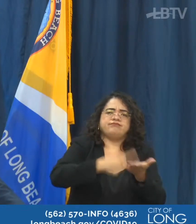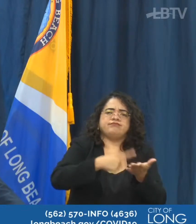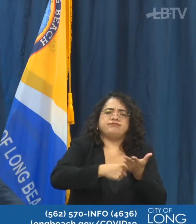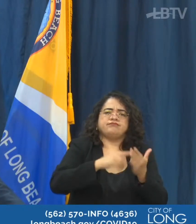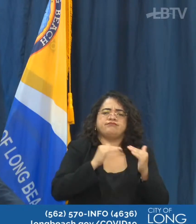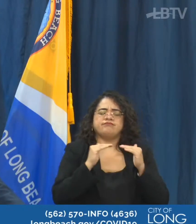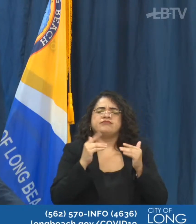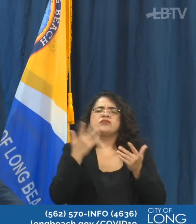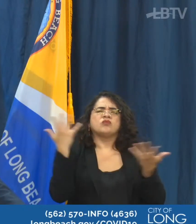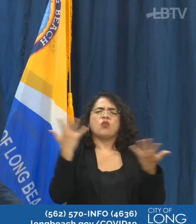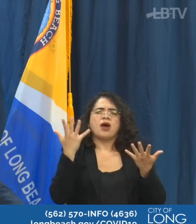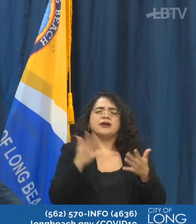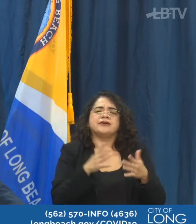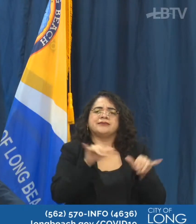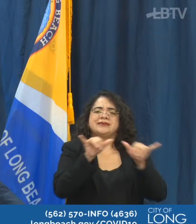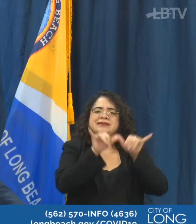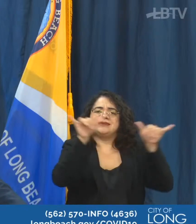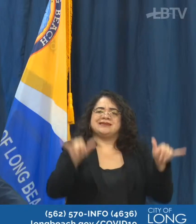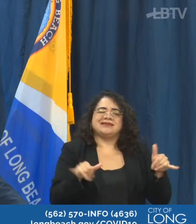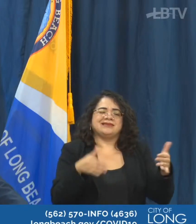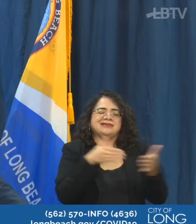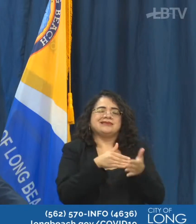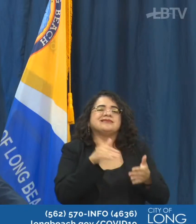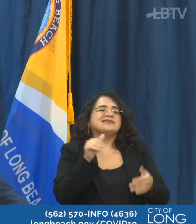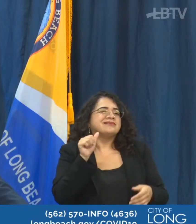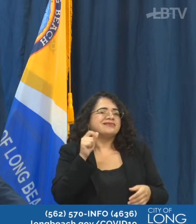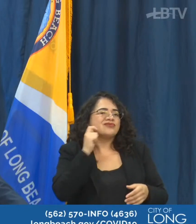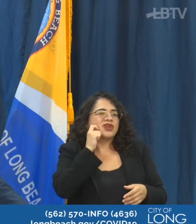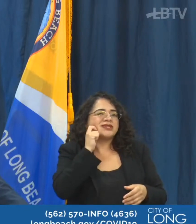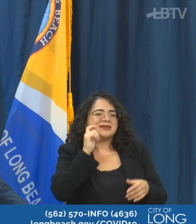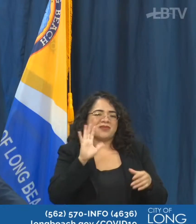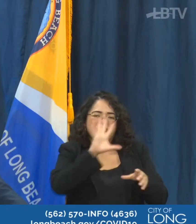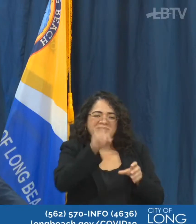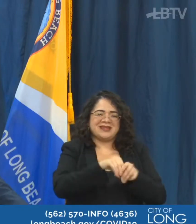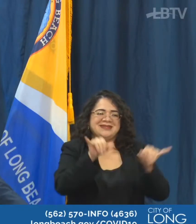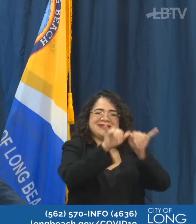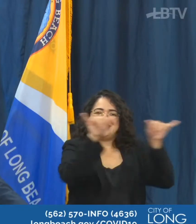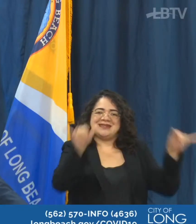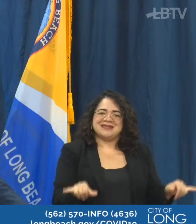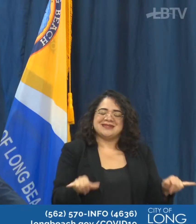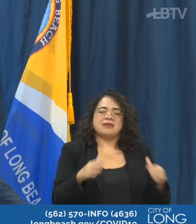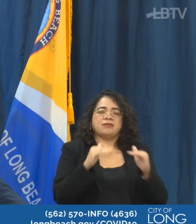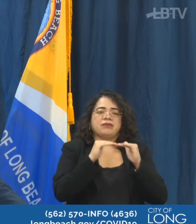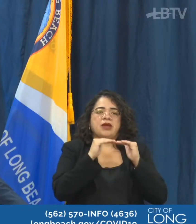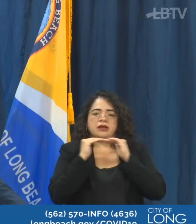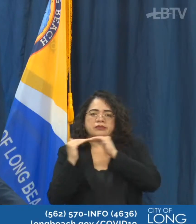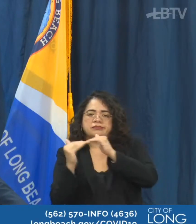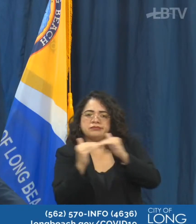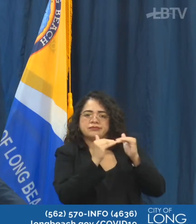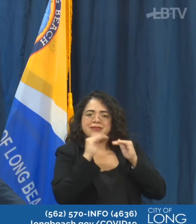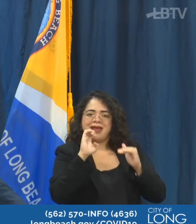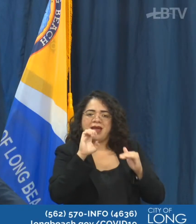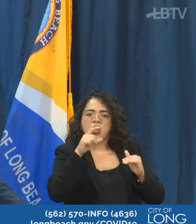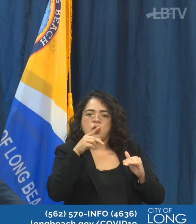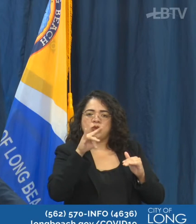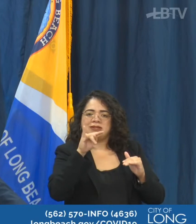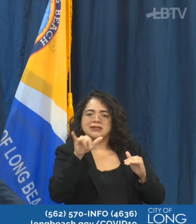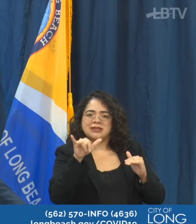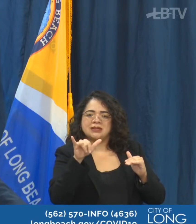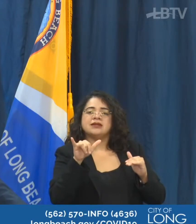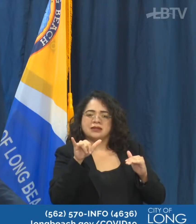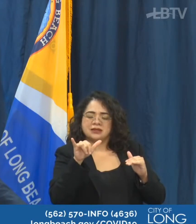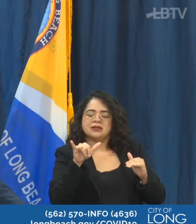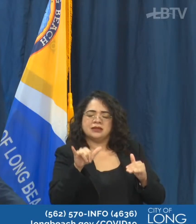systemic racism, racial injustice and equity within our city and our community. And the city is launching